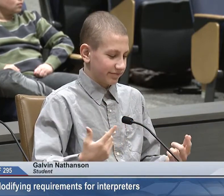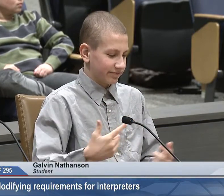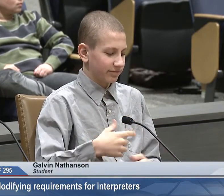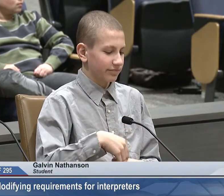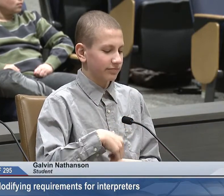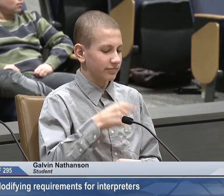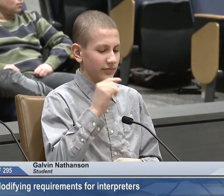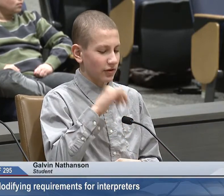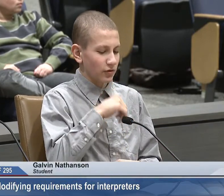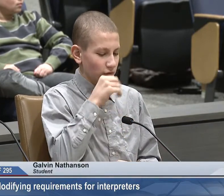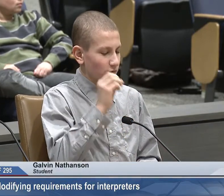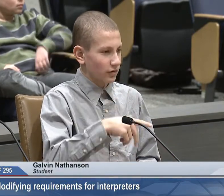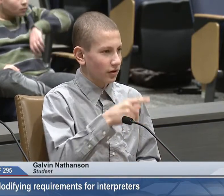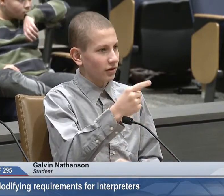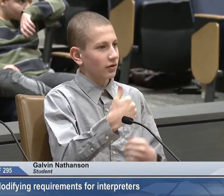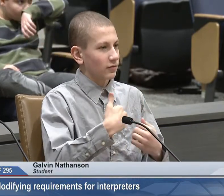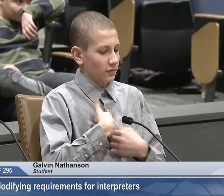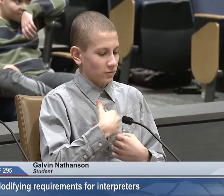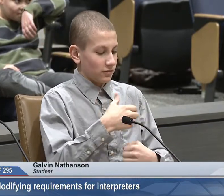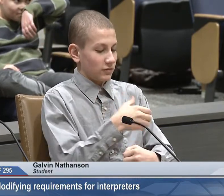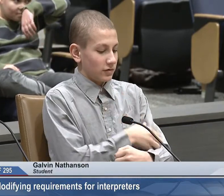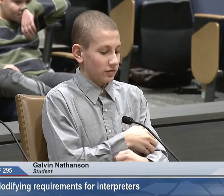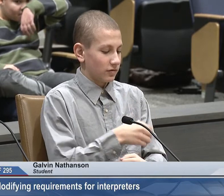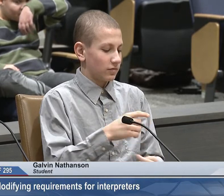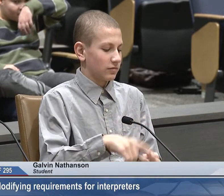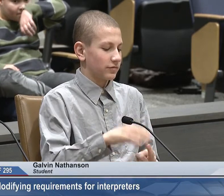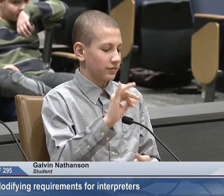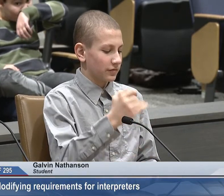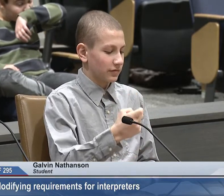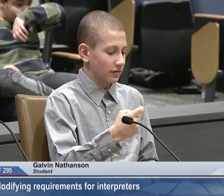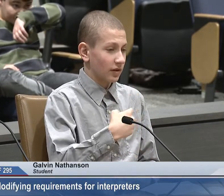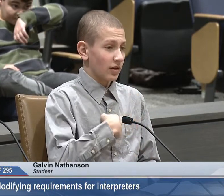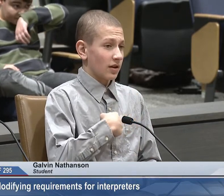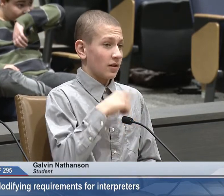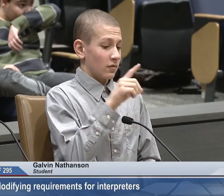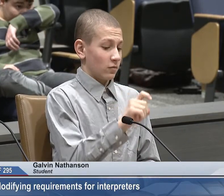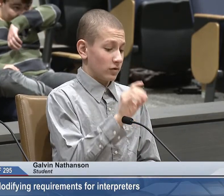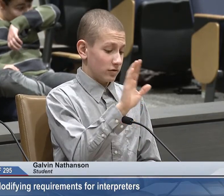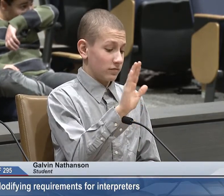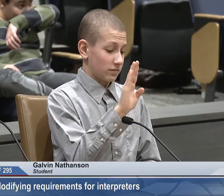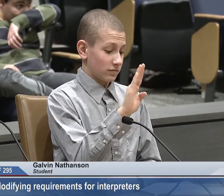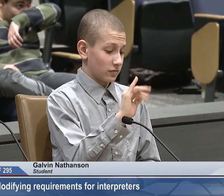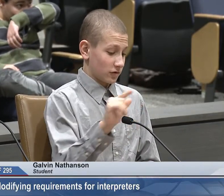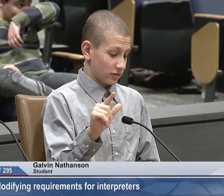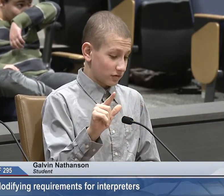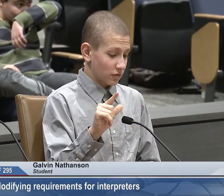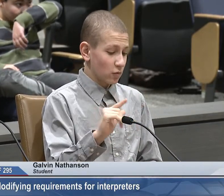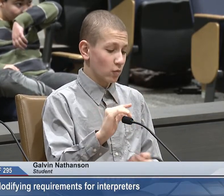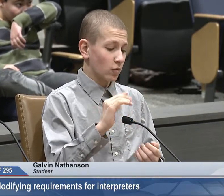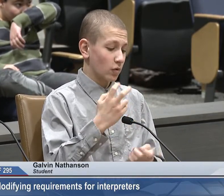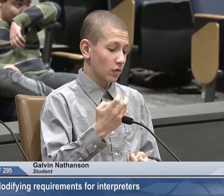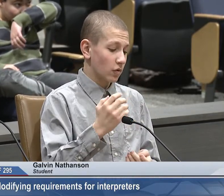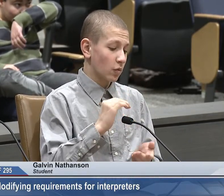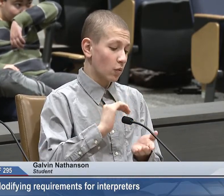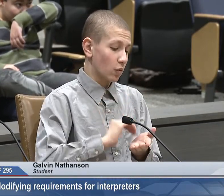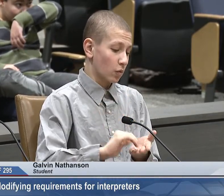you all have the power to fix it. I request that you pass this bill so that the excuse can no longer be used to deny access for kids like me anymore.